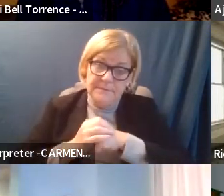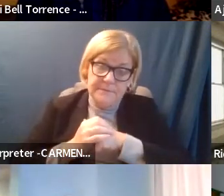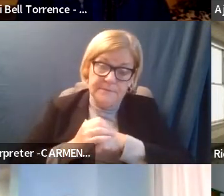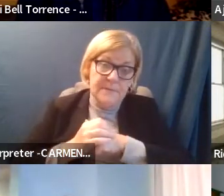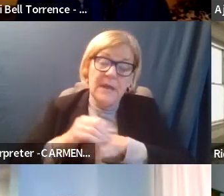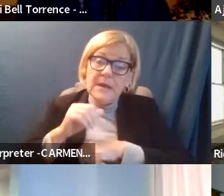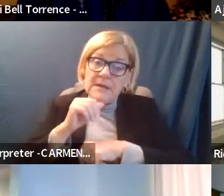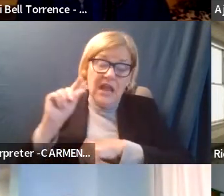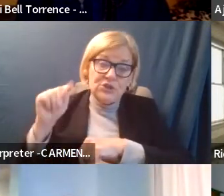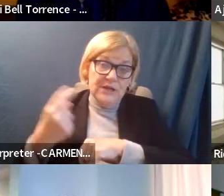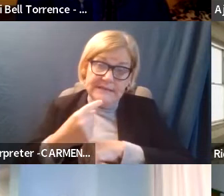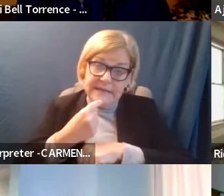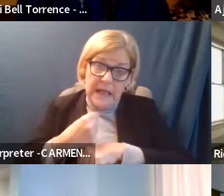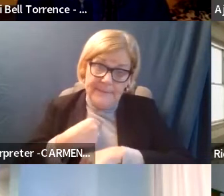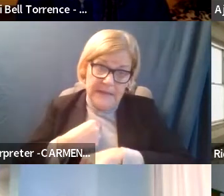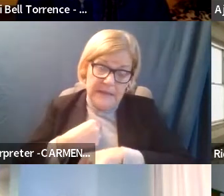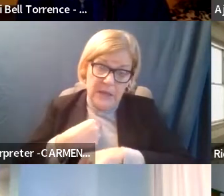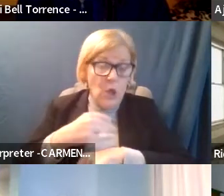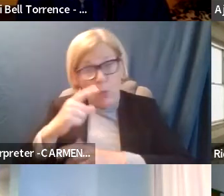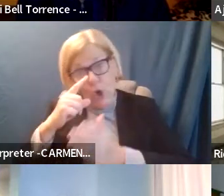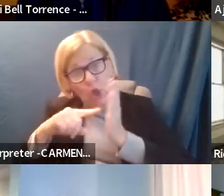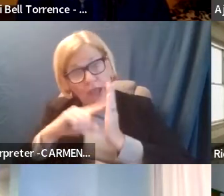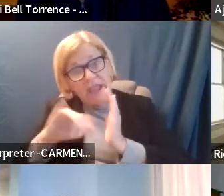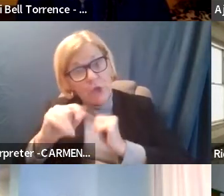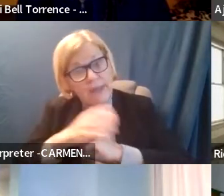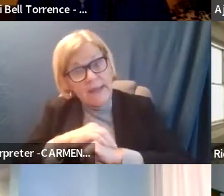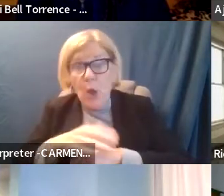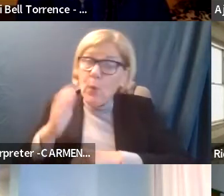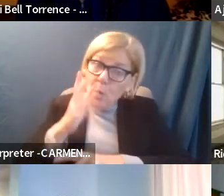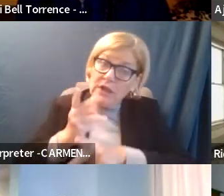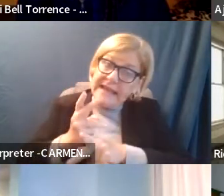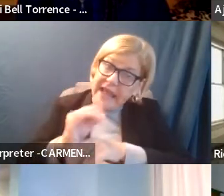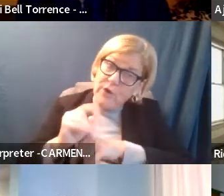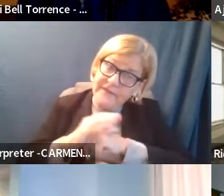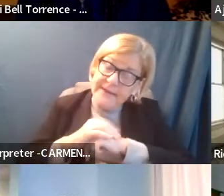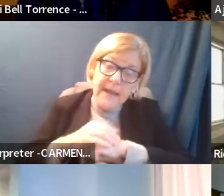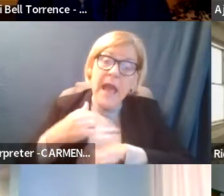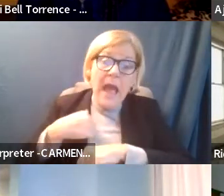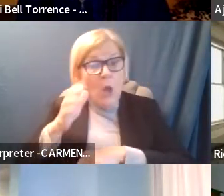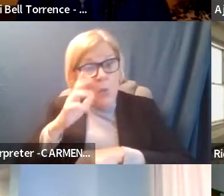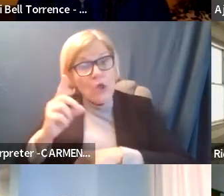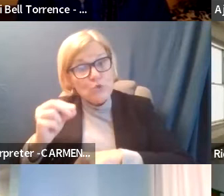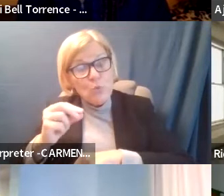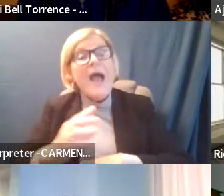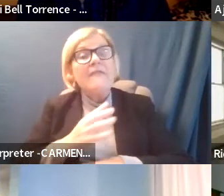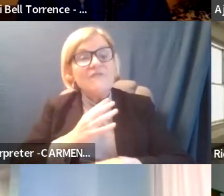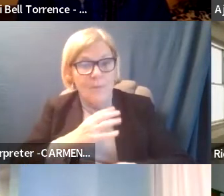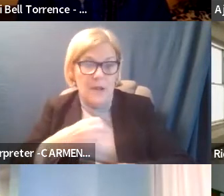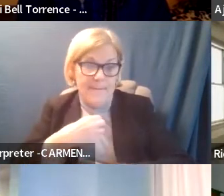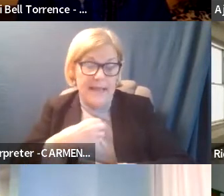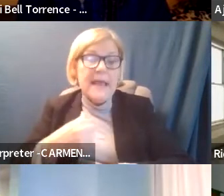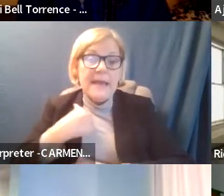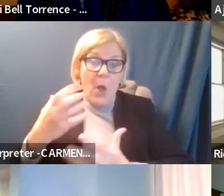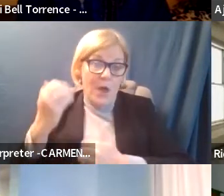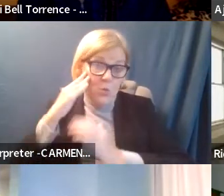Not just tell me we're looking into it. We're going to take care of it. I'm going to do a formal complaint. And I